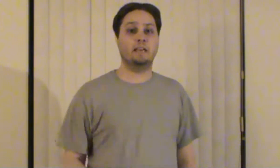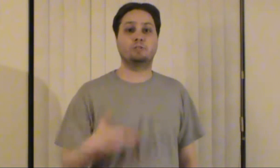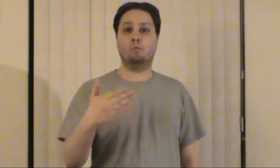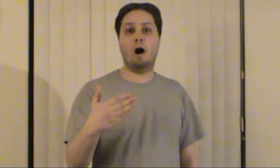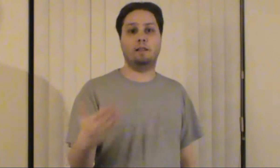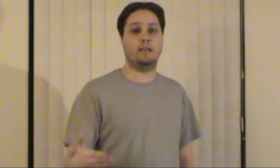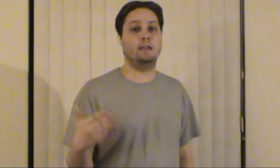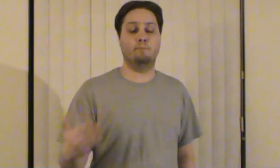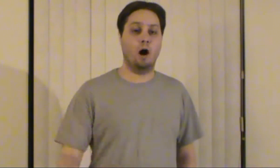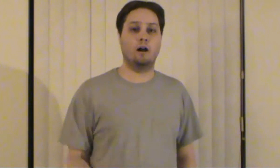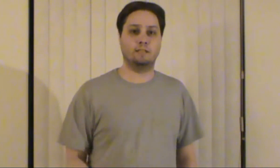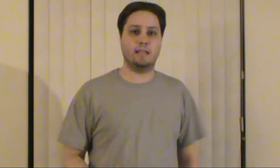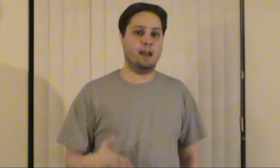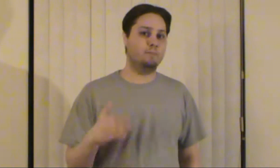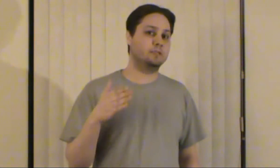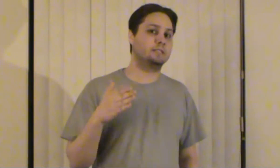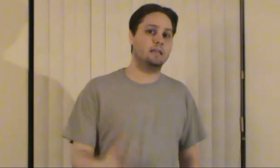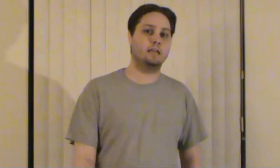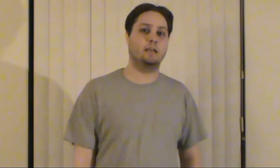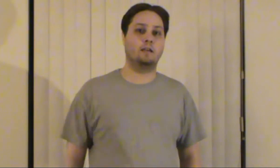this while in mars and i'm just thinking